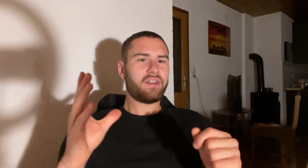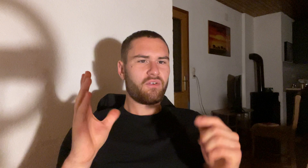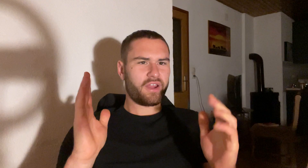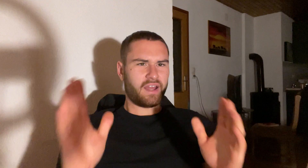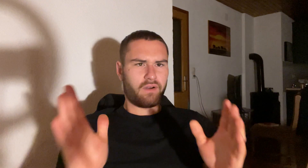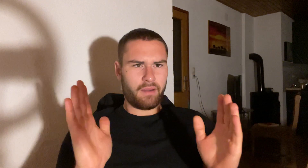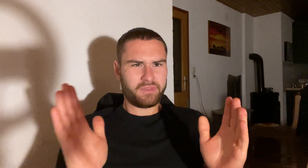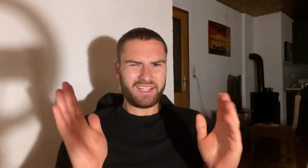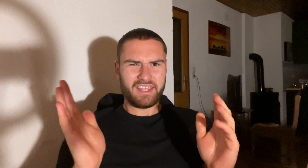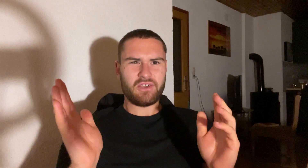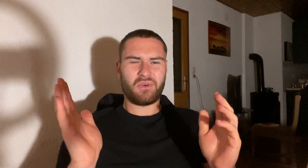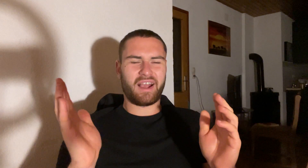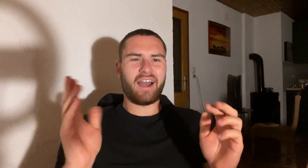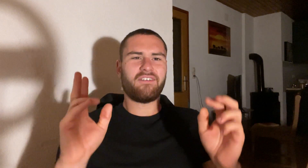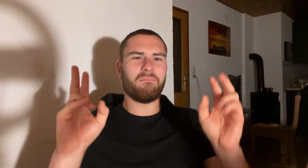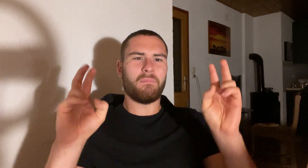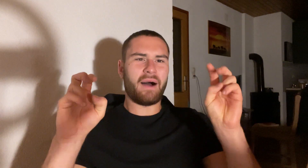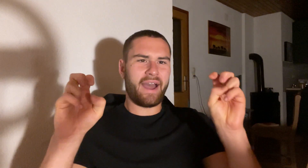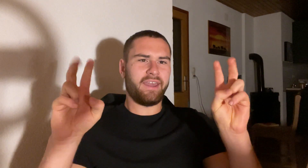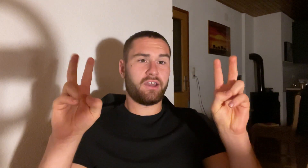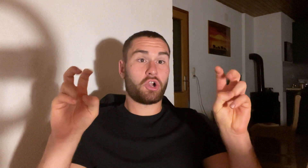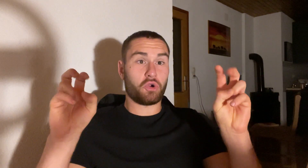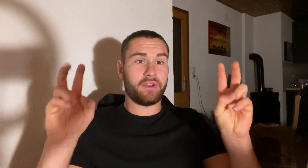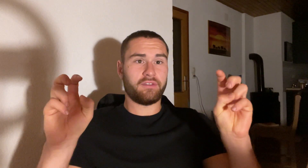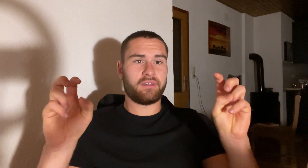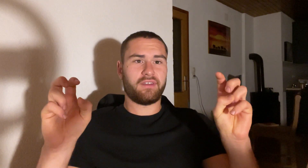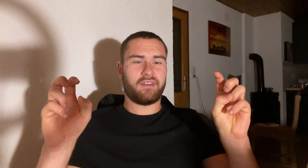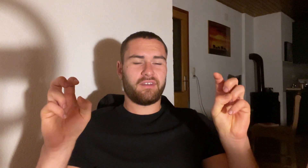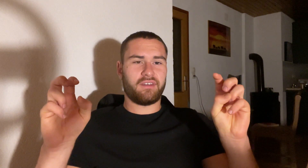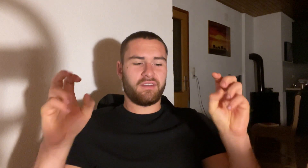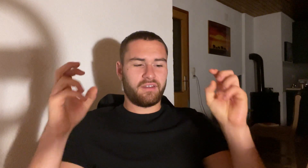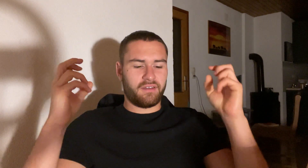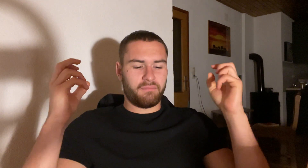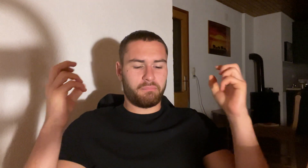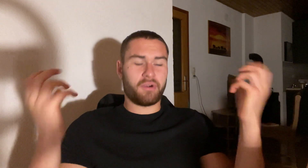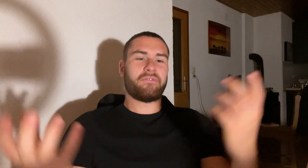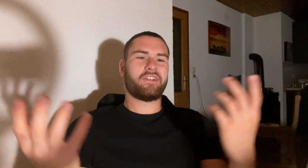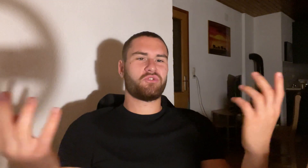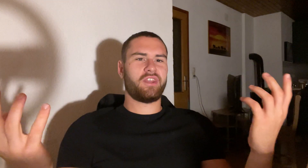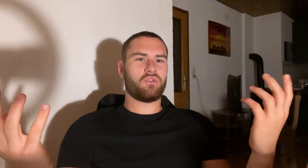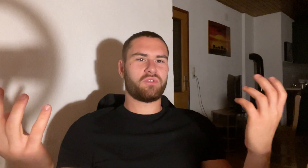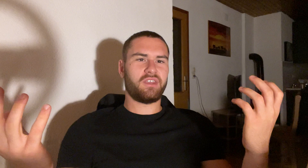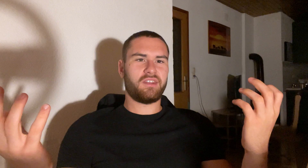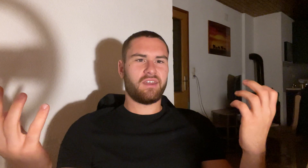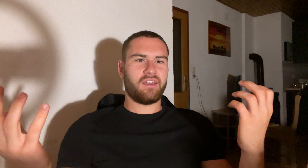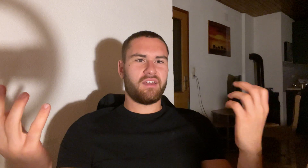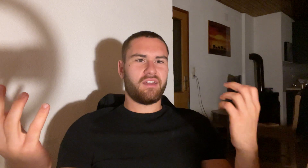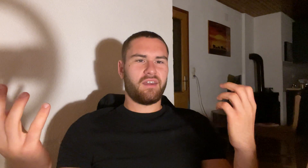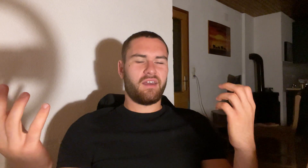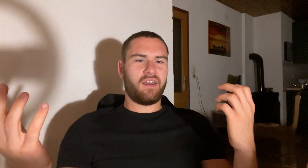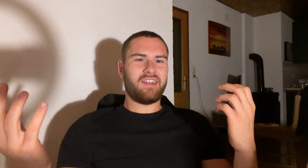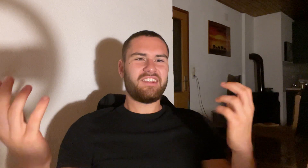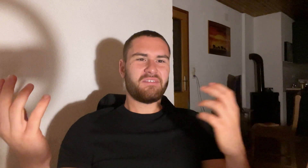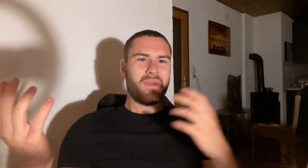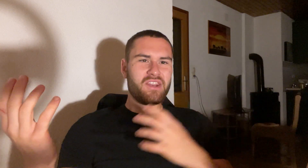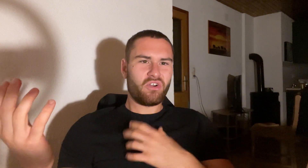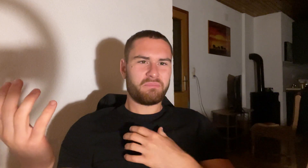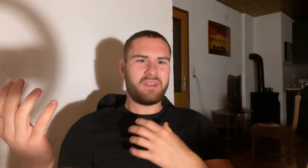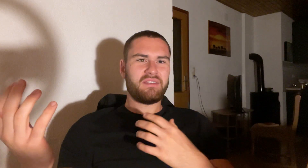right now I'm telling you kind of my current perfect training routine and it may not be